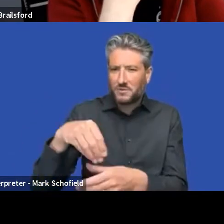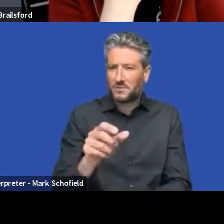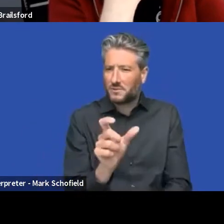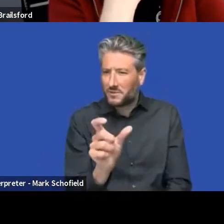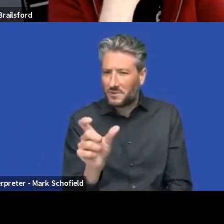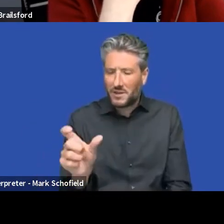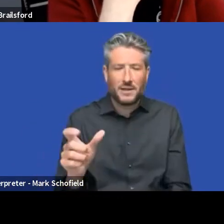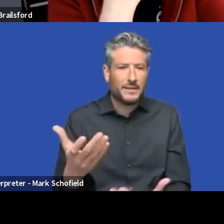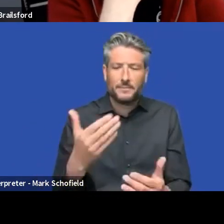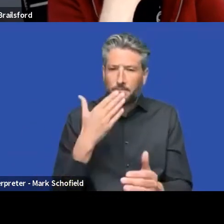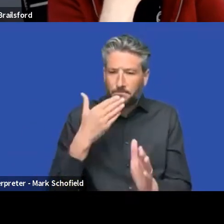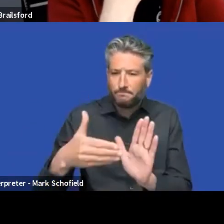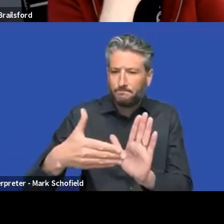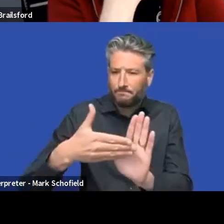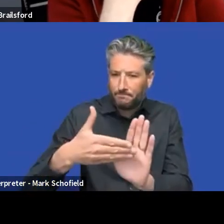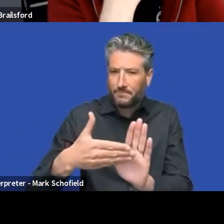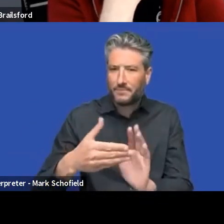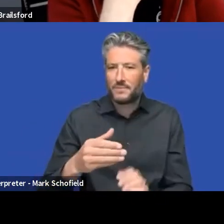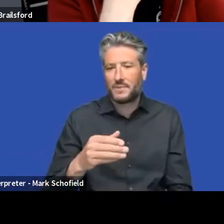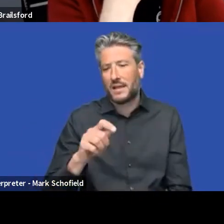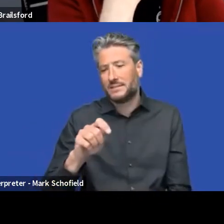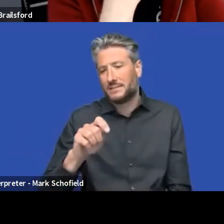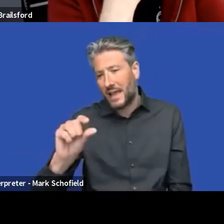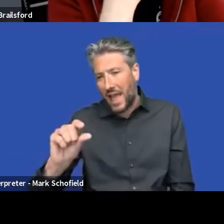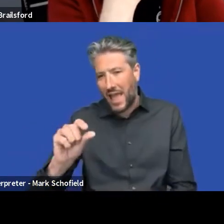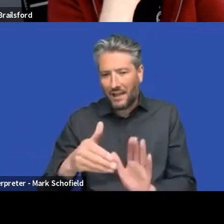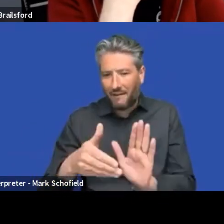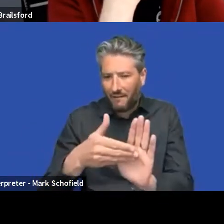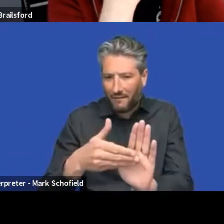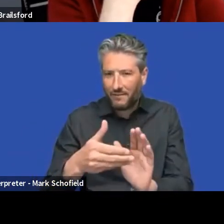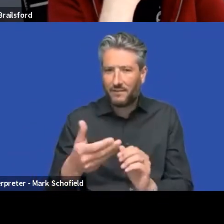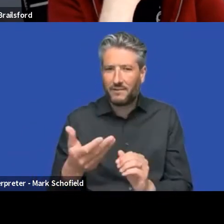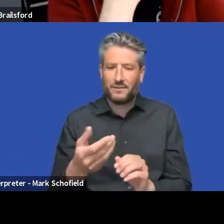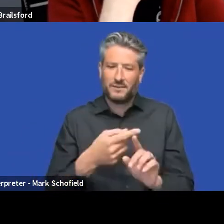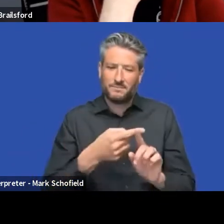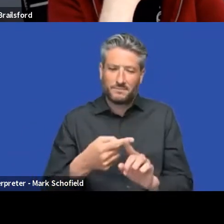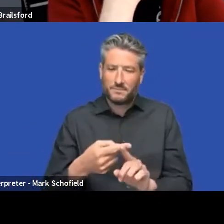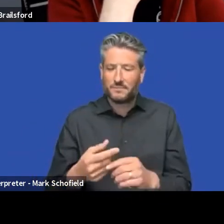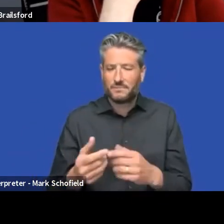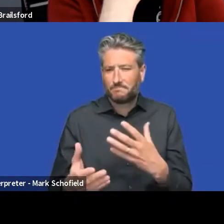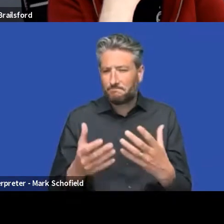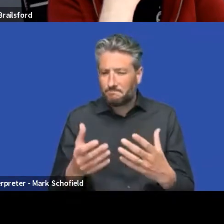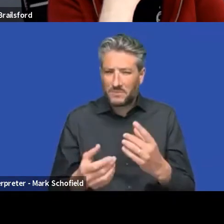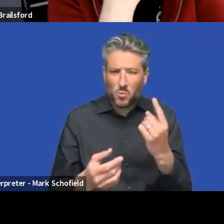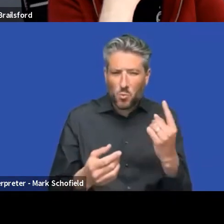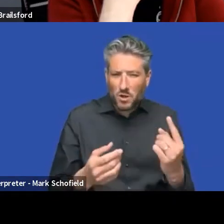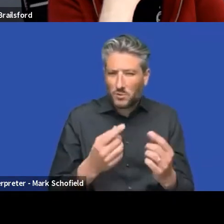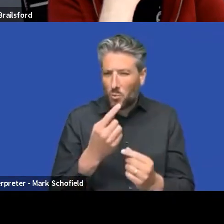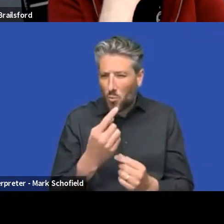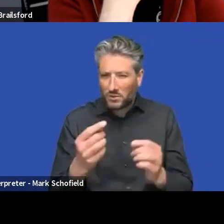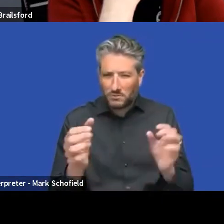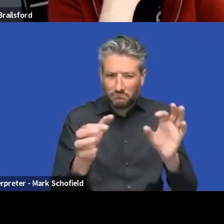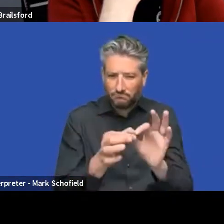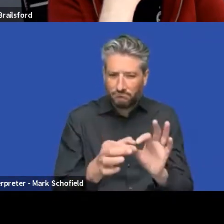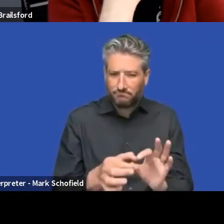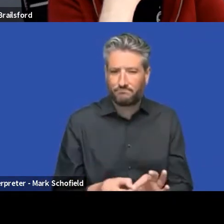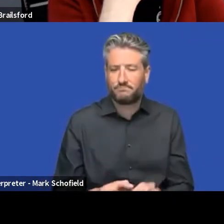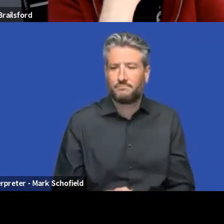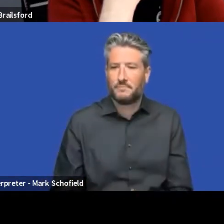on it and so on. So the one implementing a media card can do what they need for